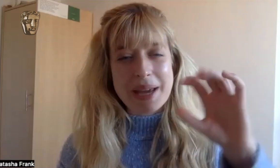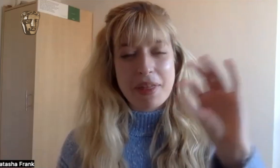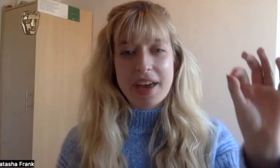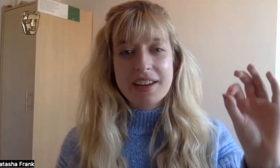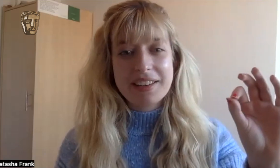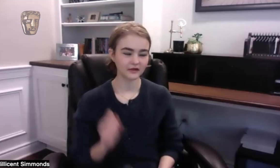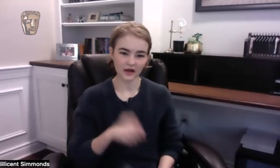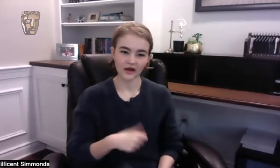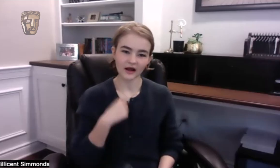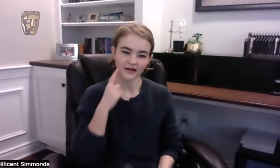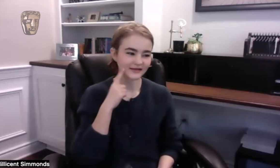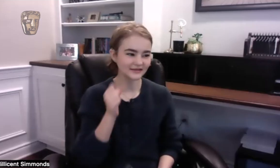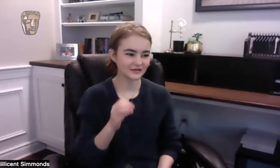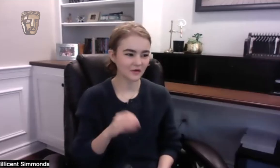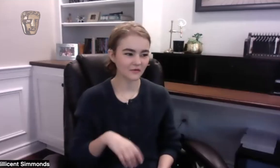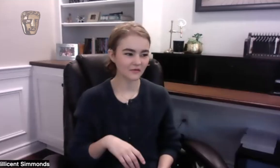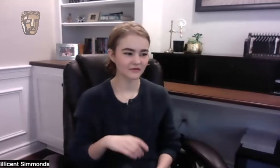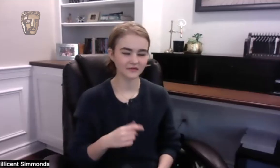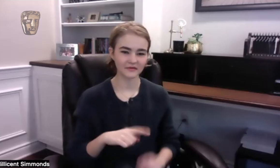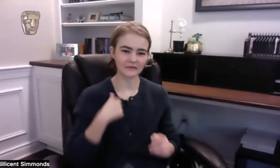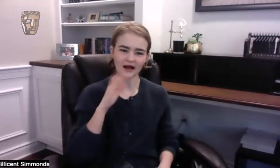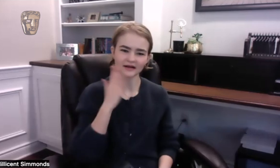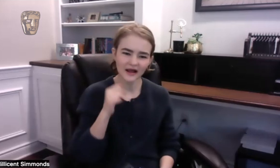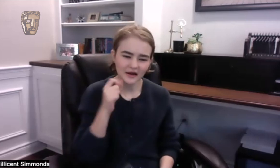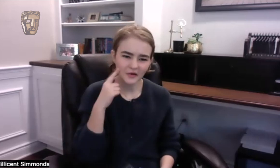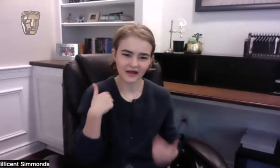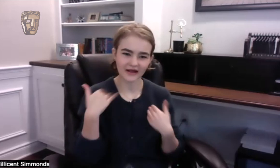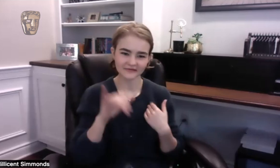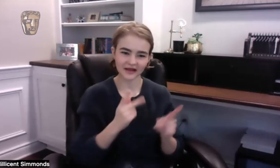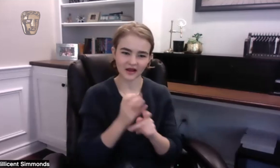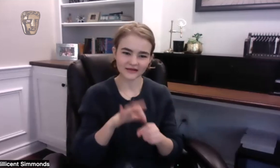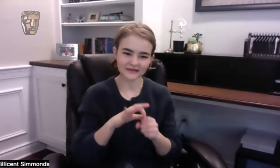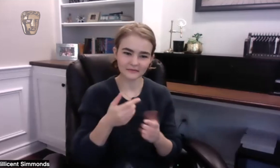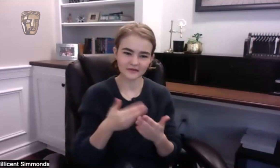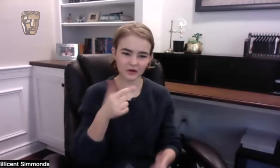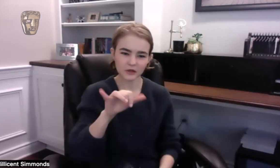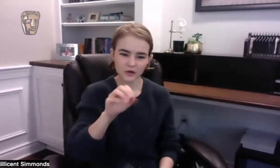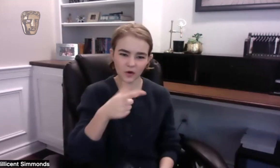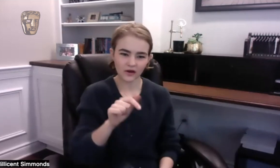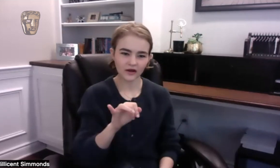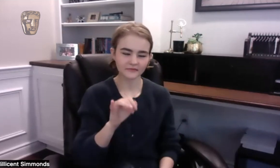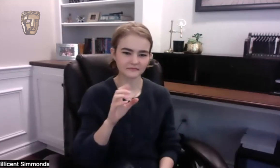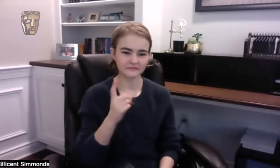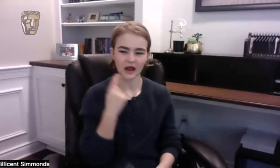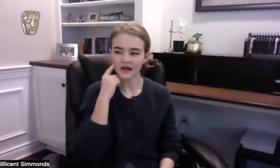paper thing. Yeah, no, I think I've had that. I don't think I've had yogi tea.